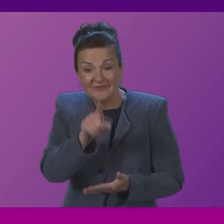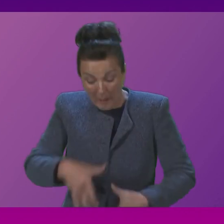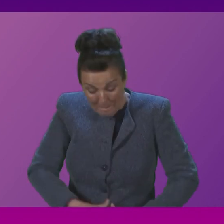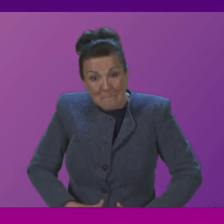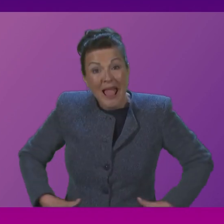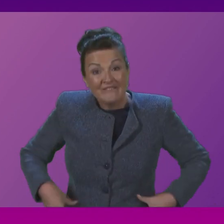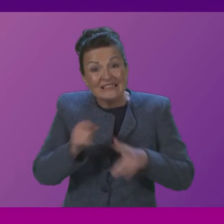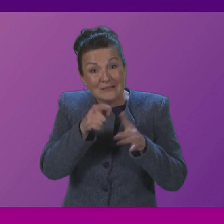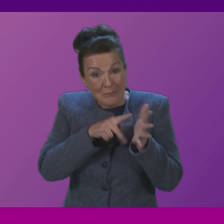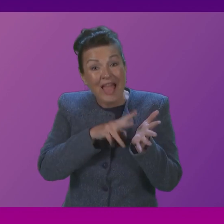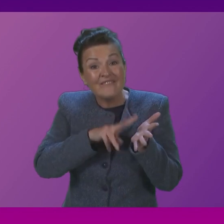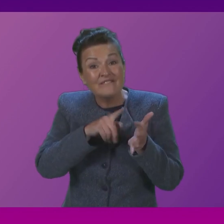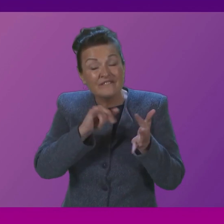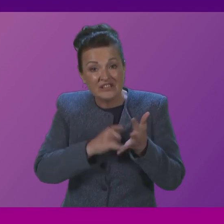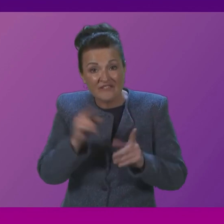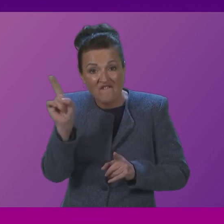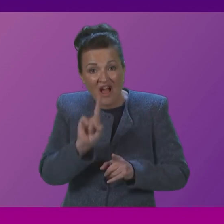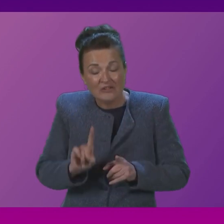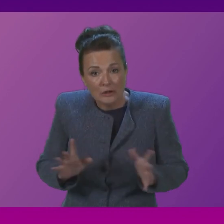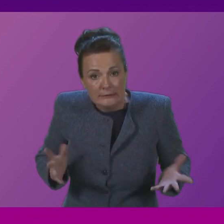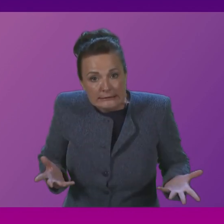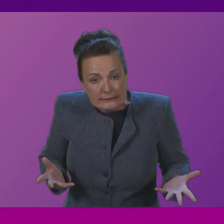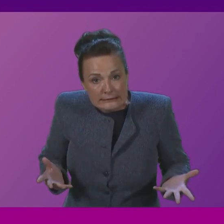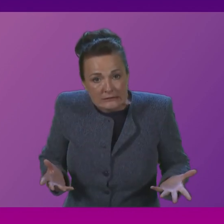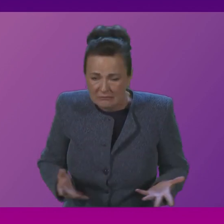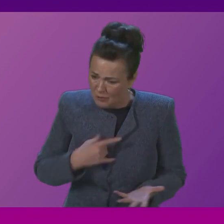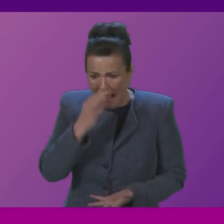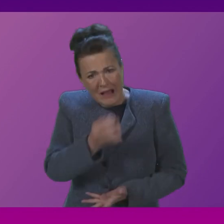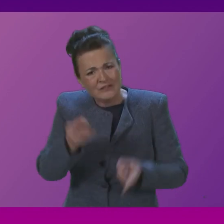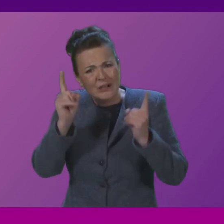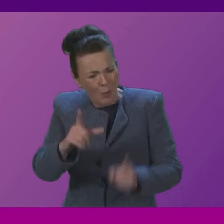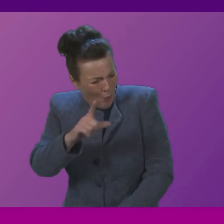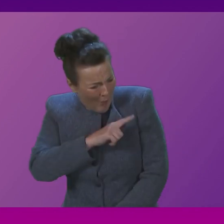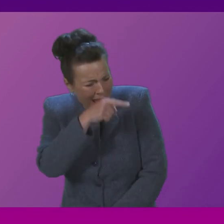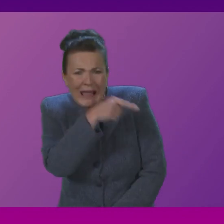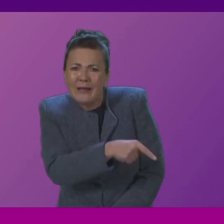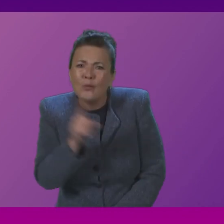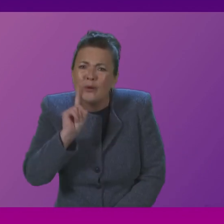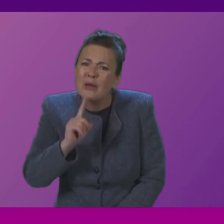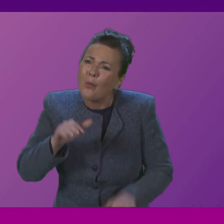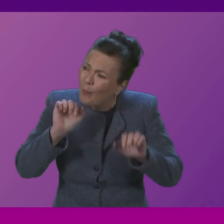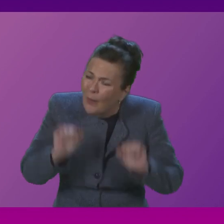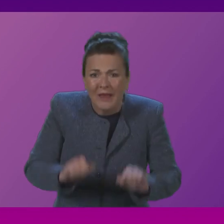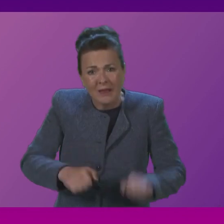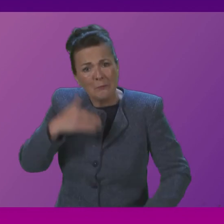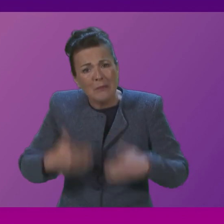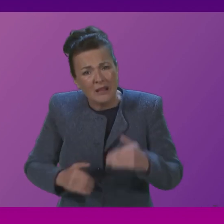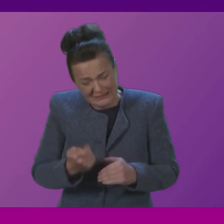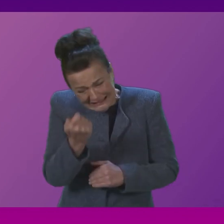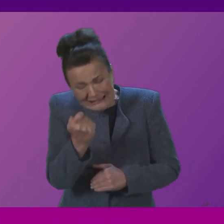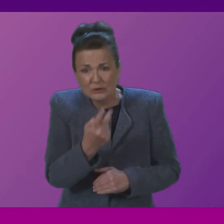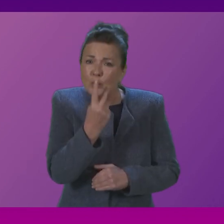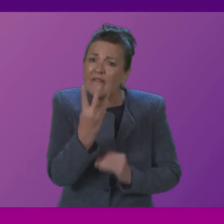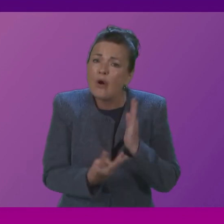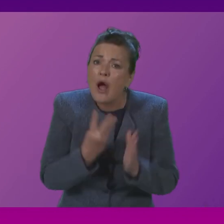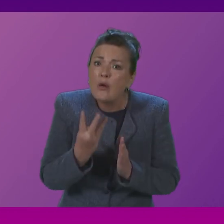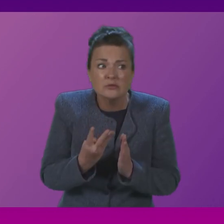First Minister, why did Katrina McFarlane have to wait in pain for nearly 24 hours for an ambulance that never turned